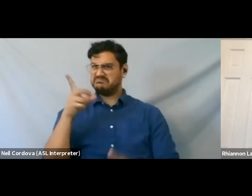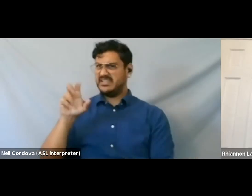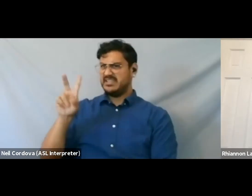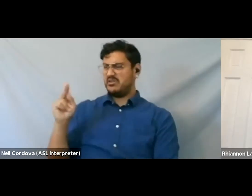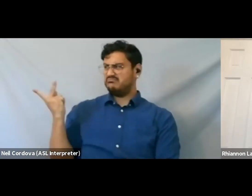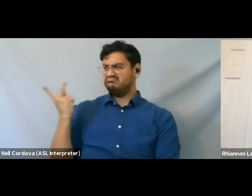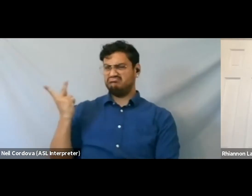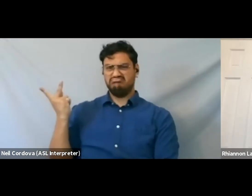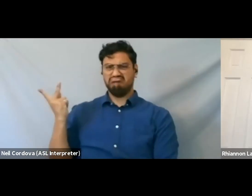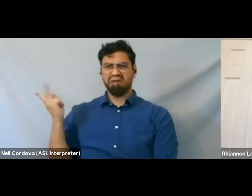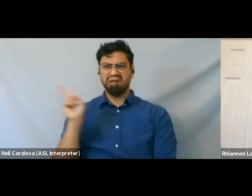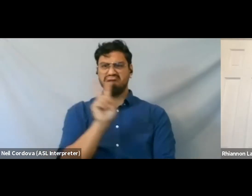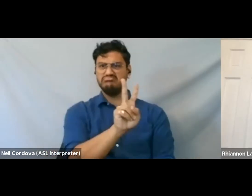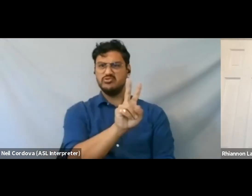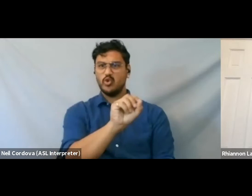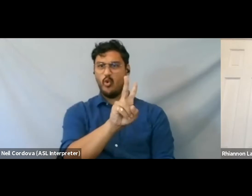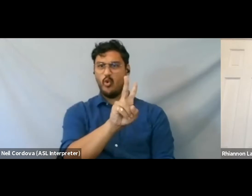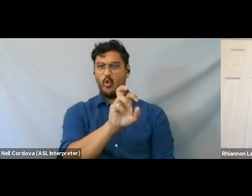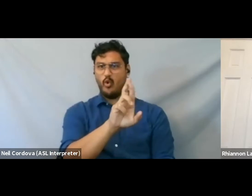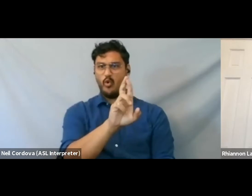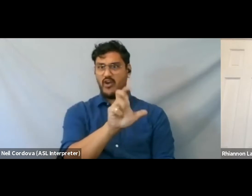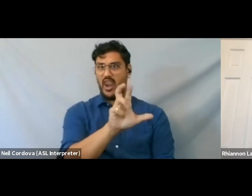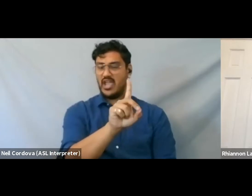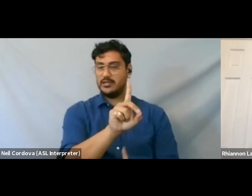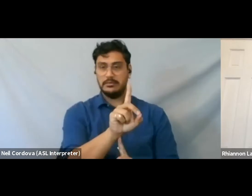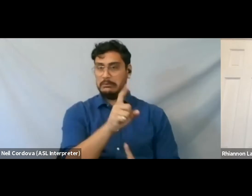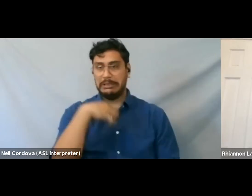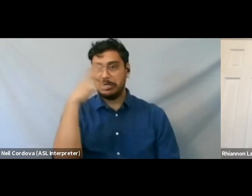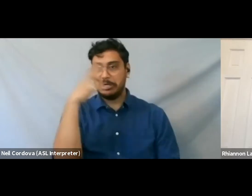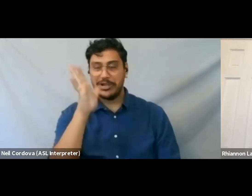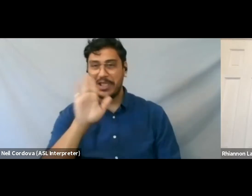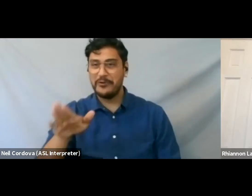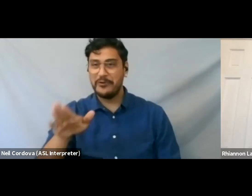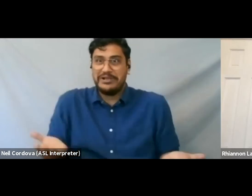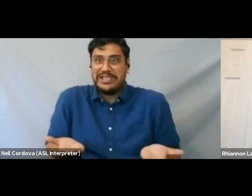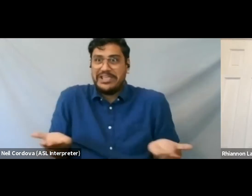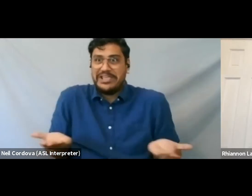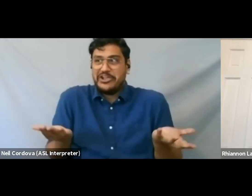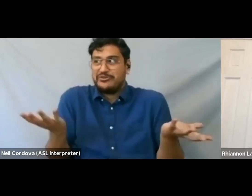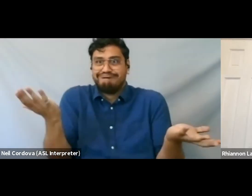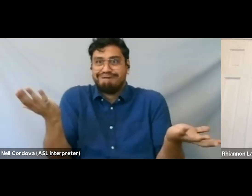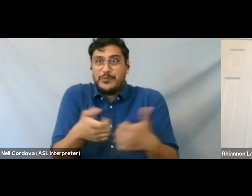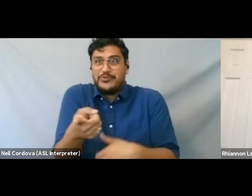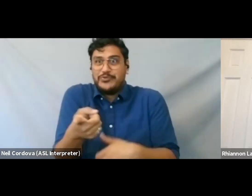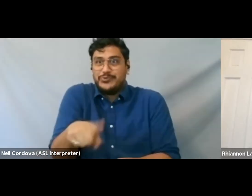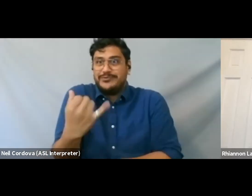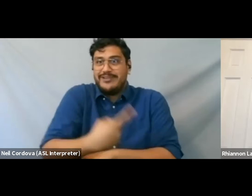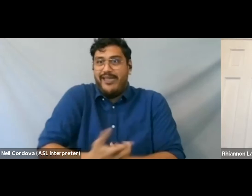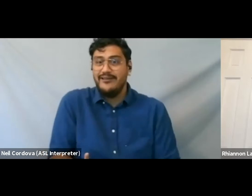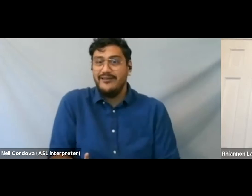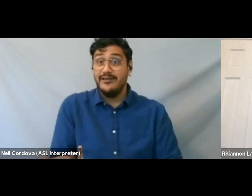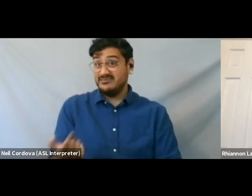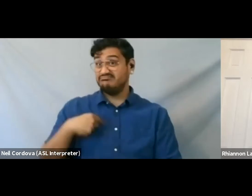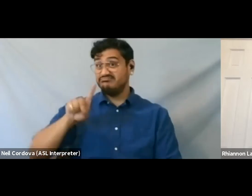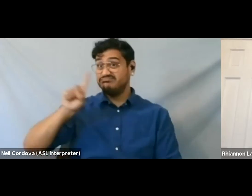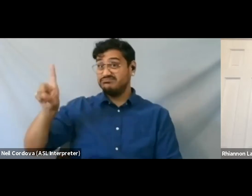idea I would be sitting here talking to you today. When I went to Oberlin, I wanted to be